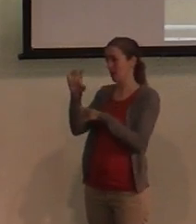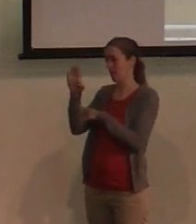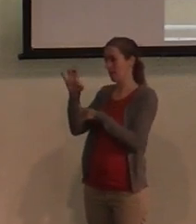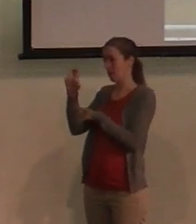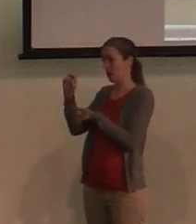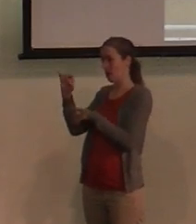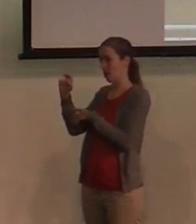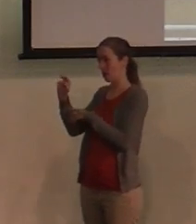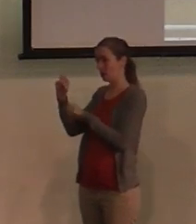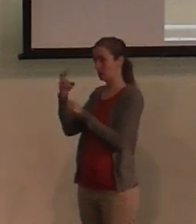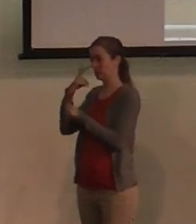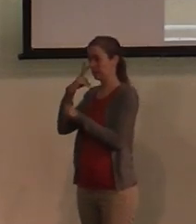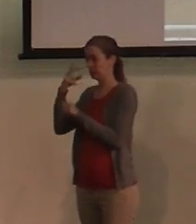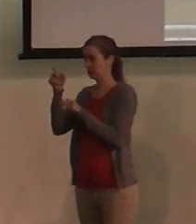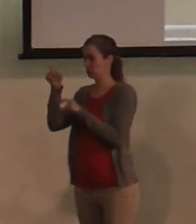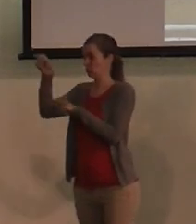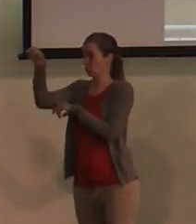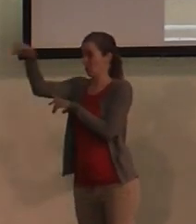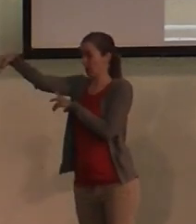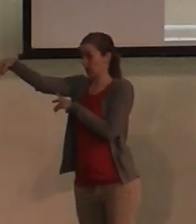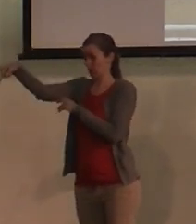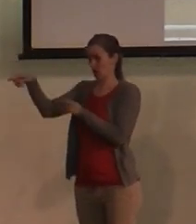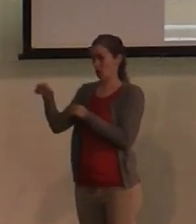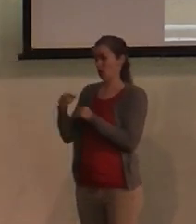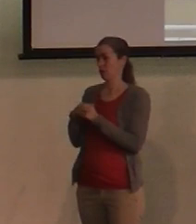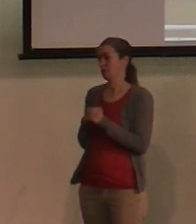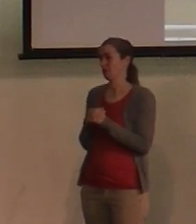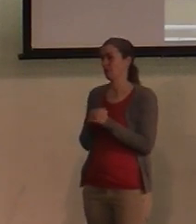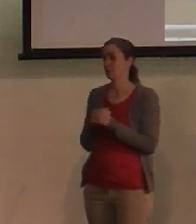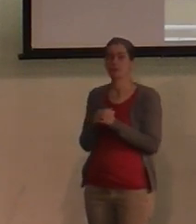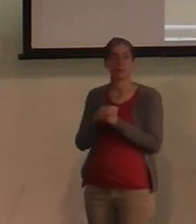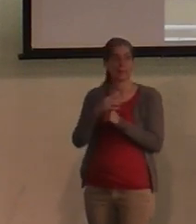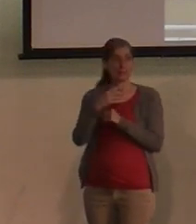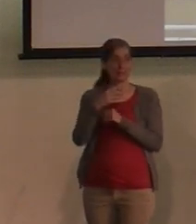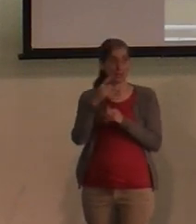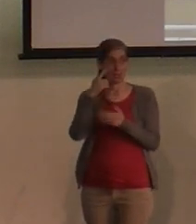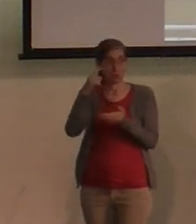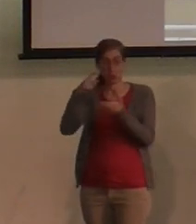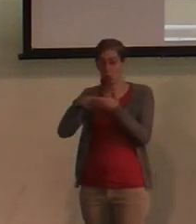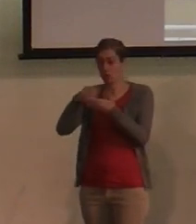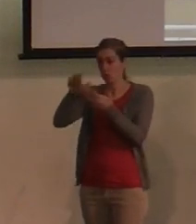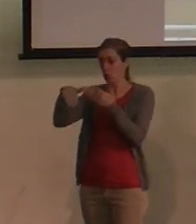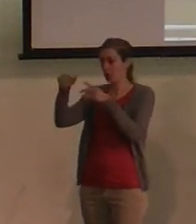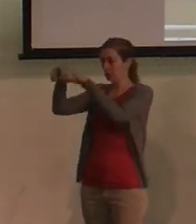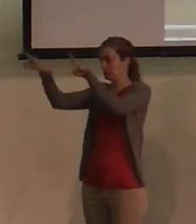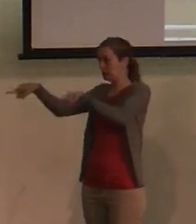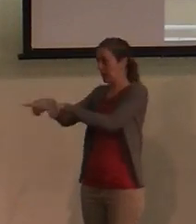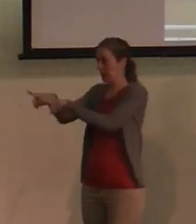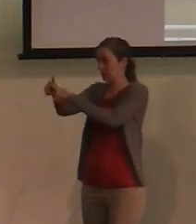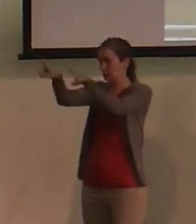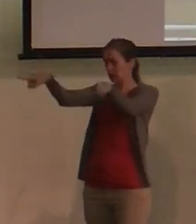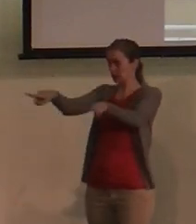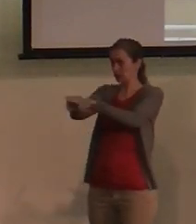while I was there as well. And he said, well, if you notice all these giant signs, there's landmines all throughout there because of